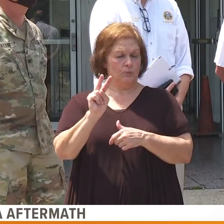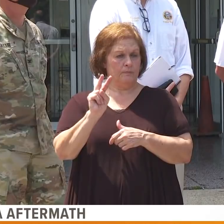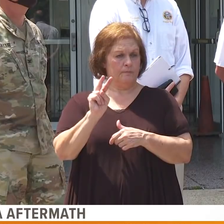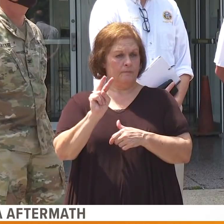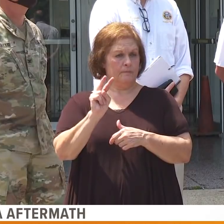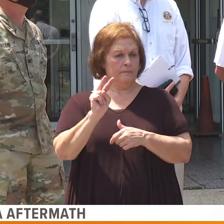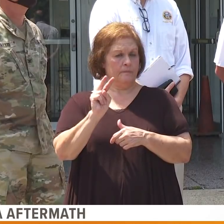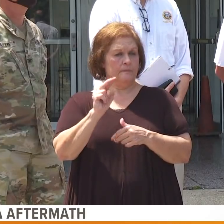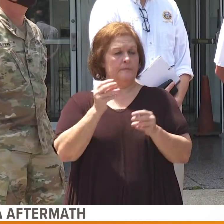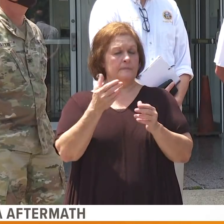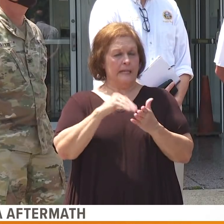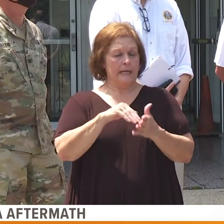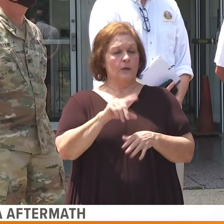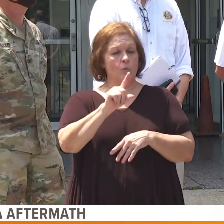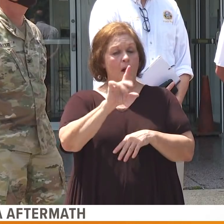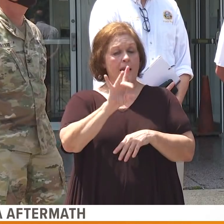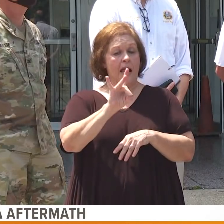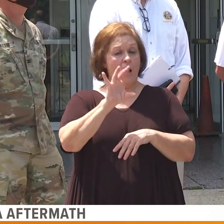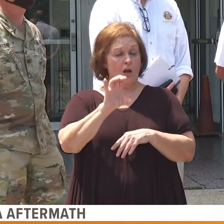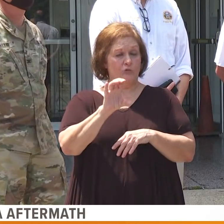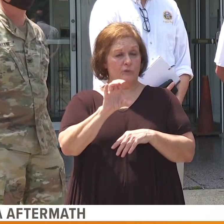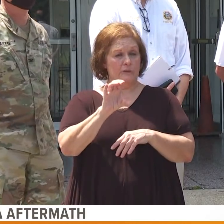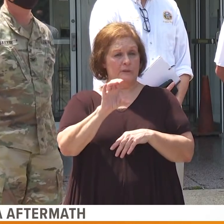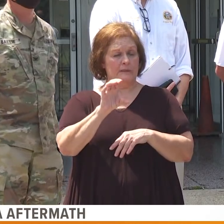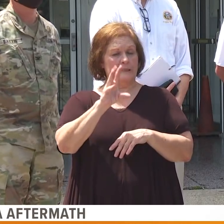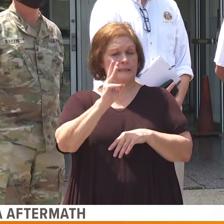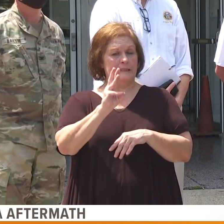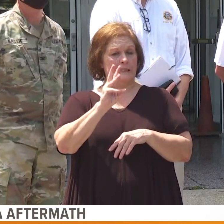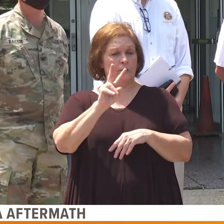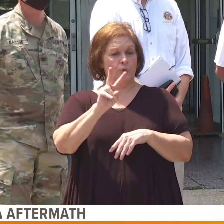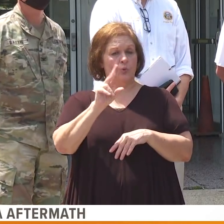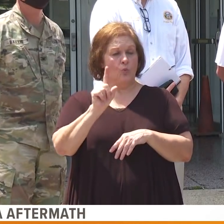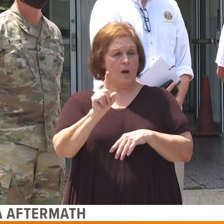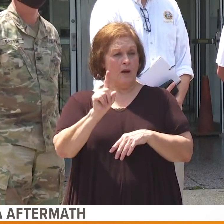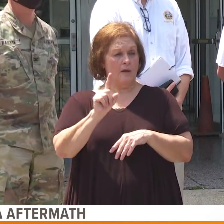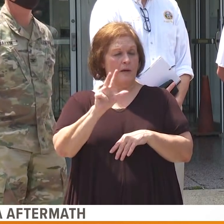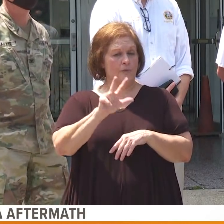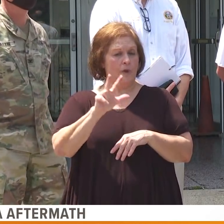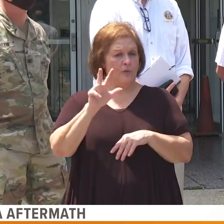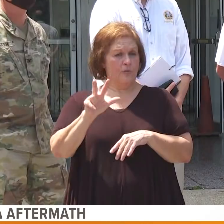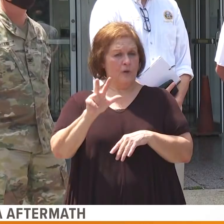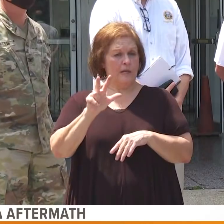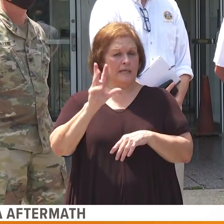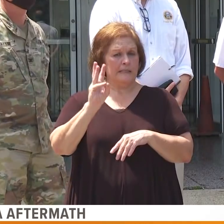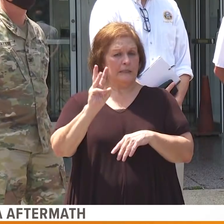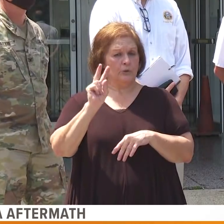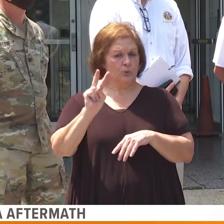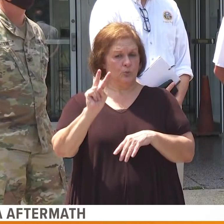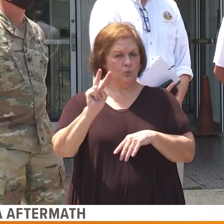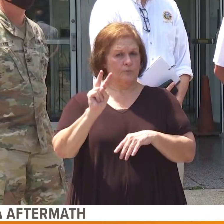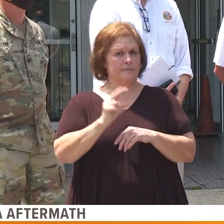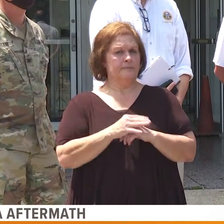That number again is 1-800-621-3362.